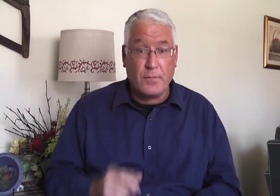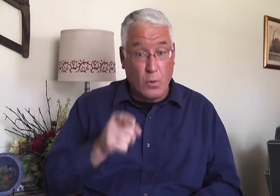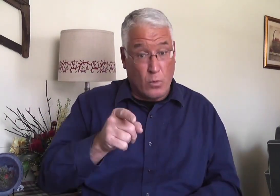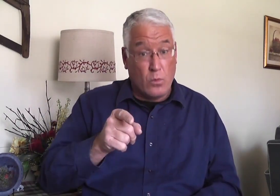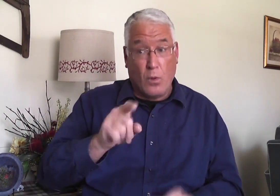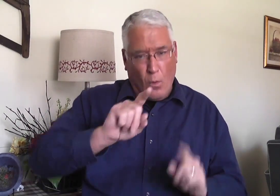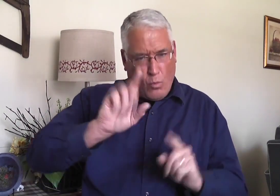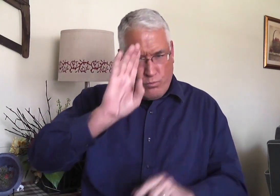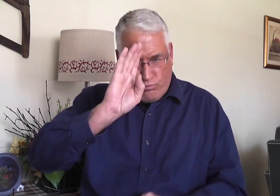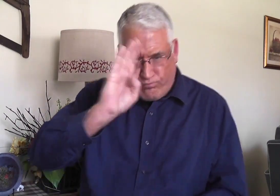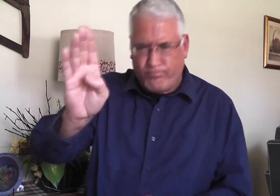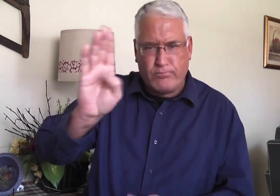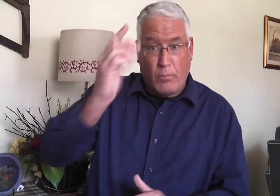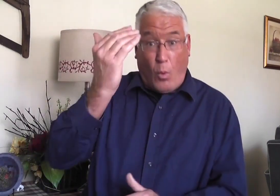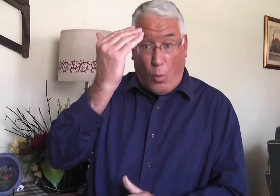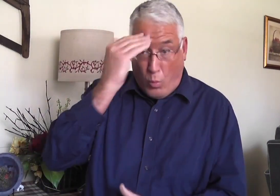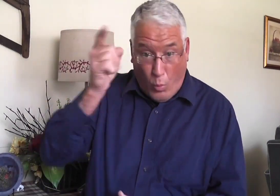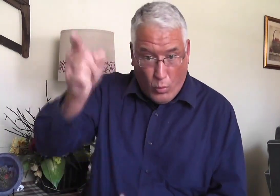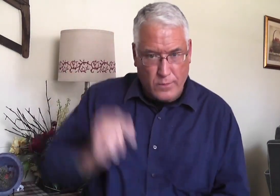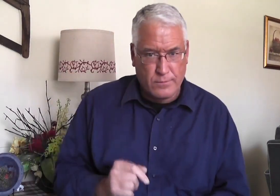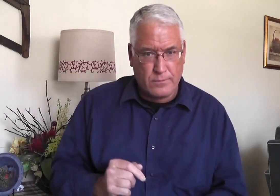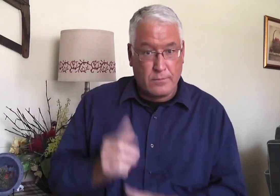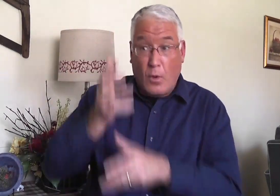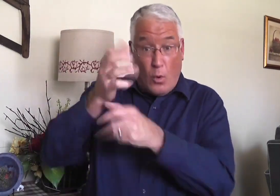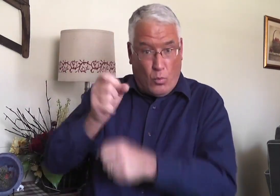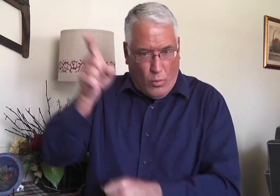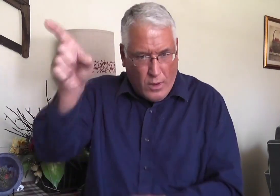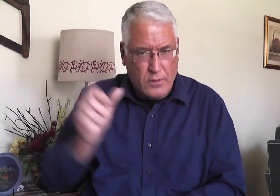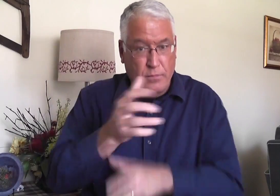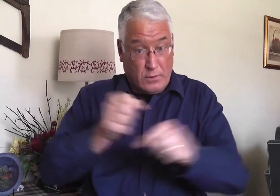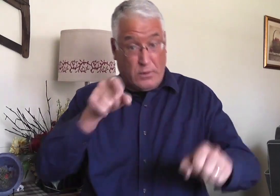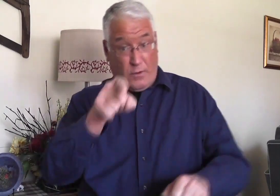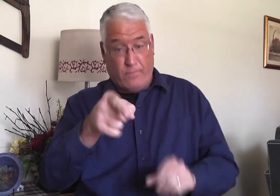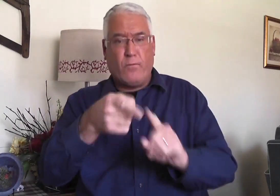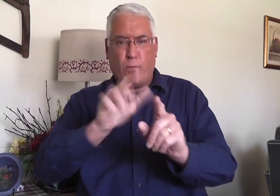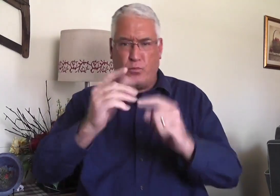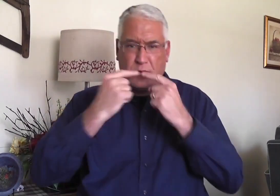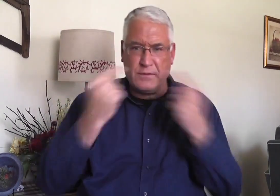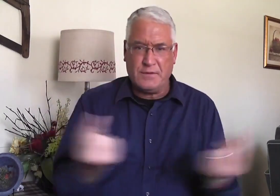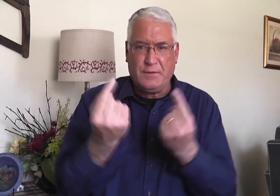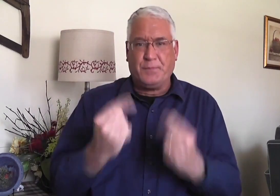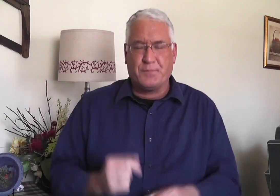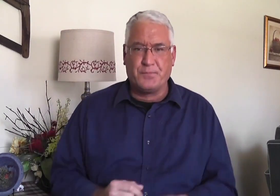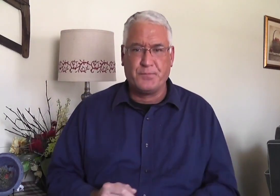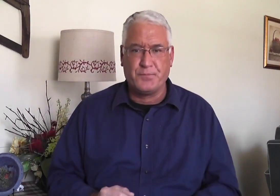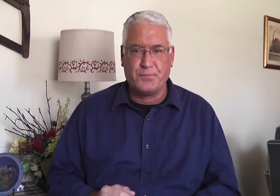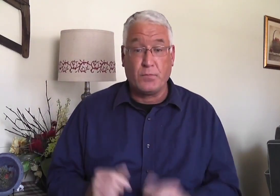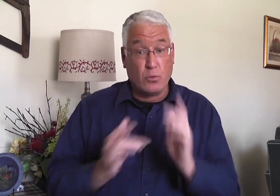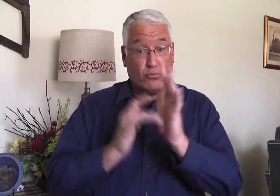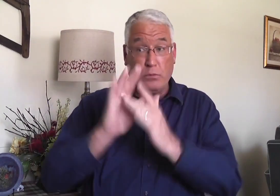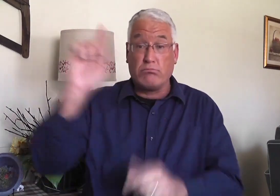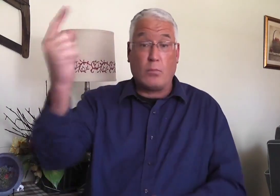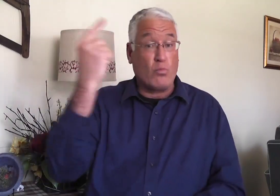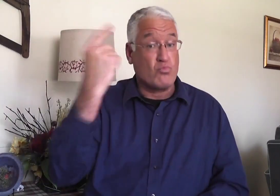have faith in him? Go straight. Go straight to learn about him. Go straight to Jesus so he can save you from your sins.